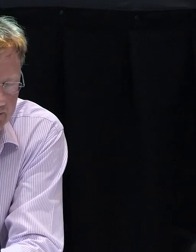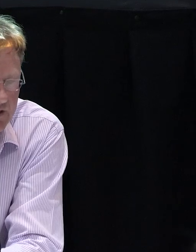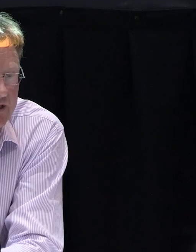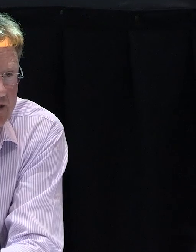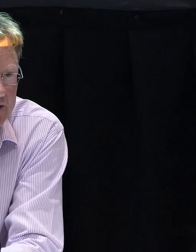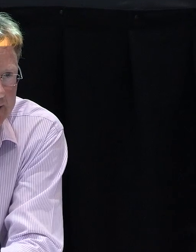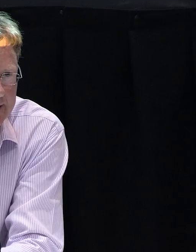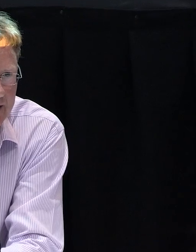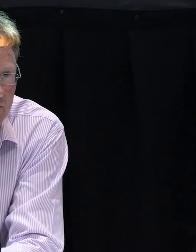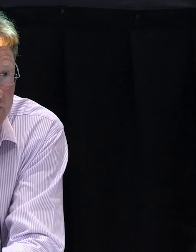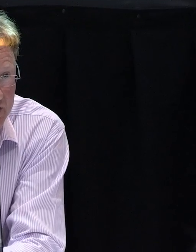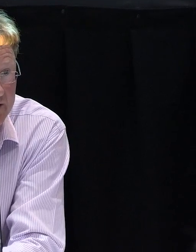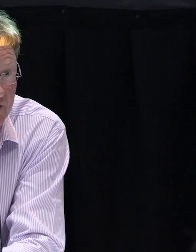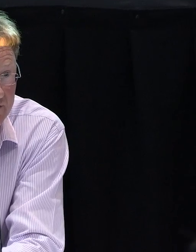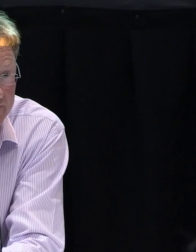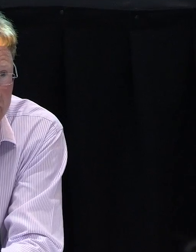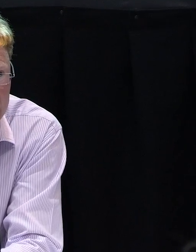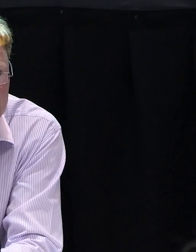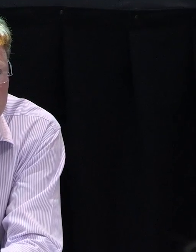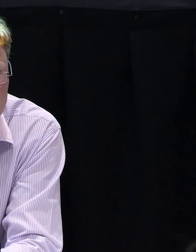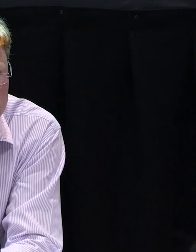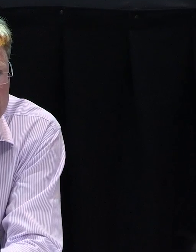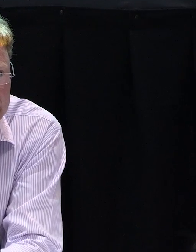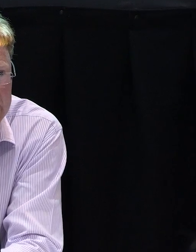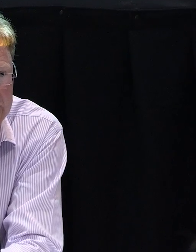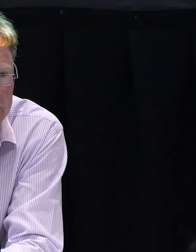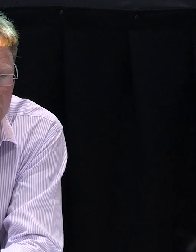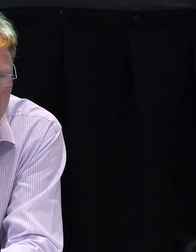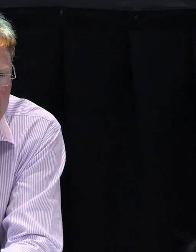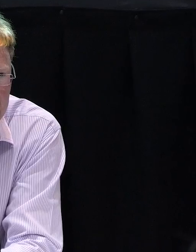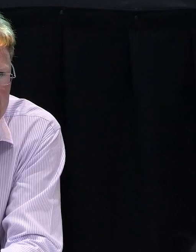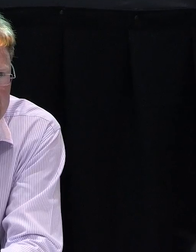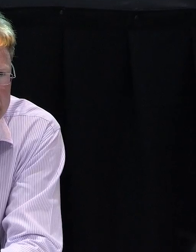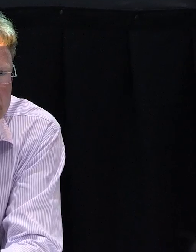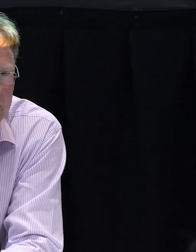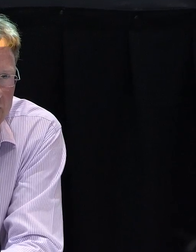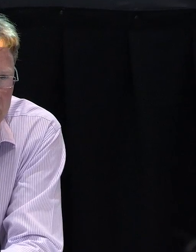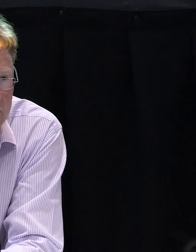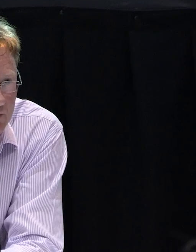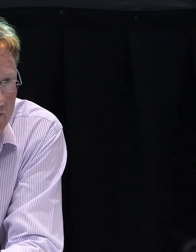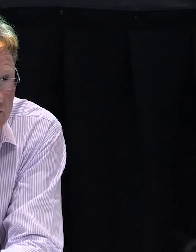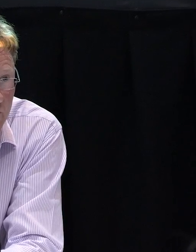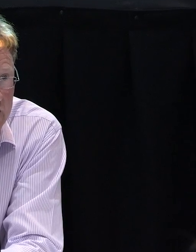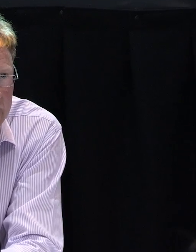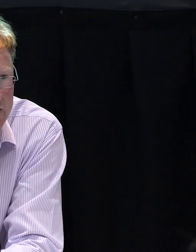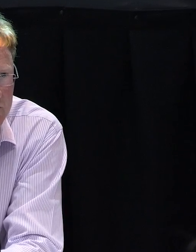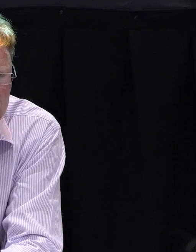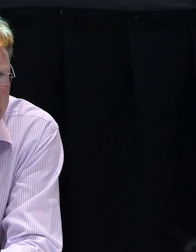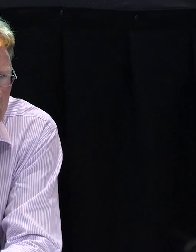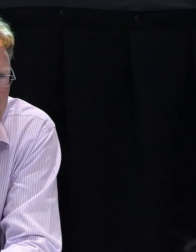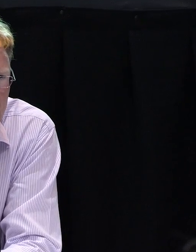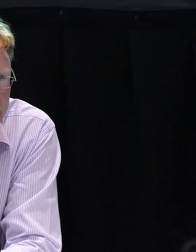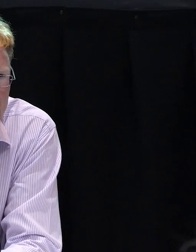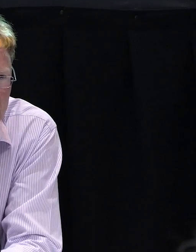distance, it can be shaved off to make the repair as, the slope of that repair as